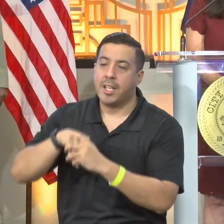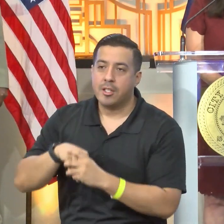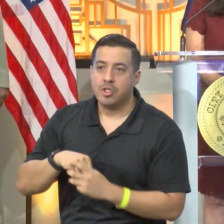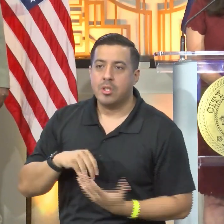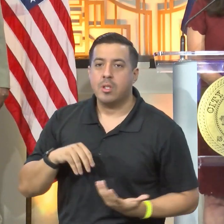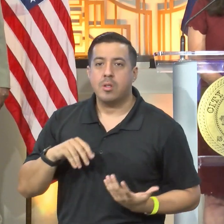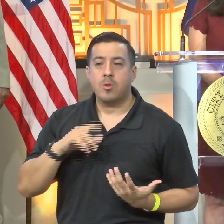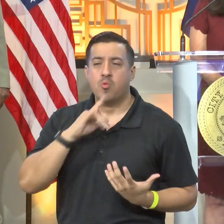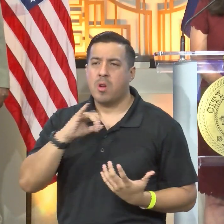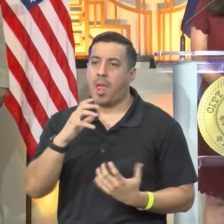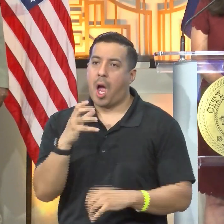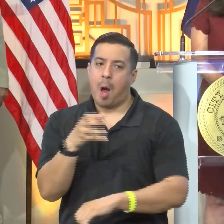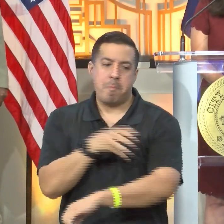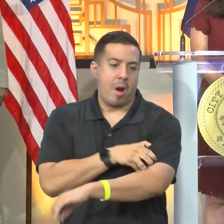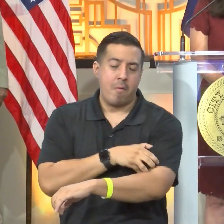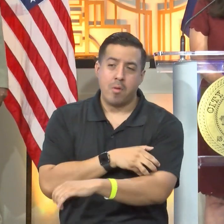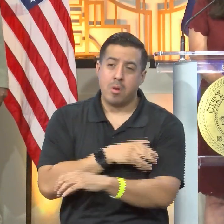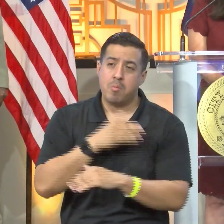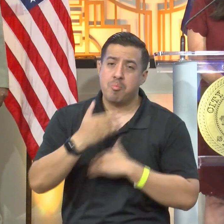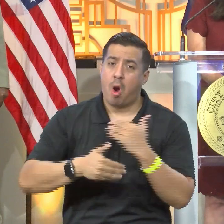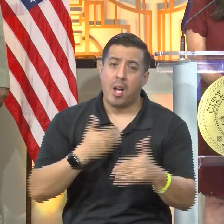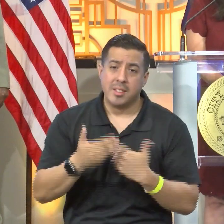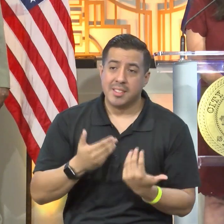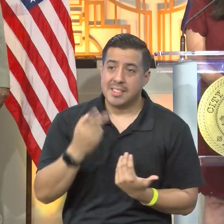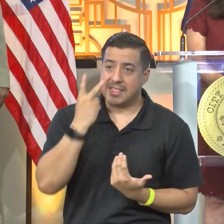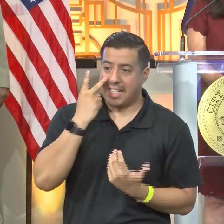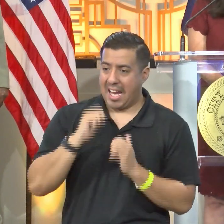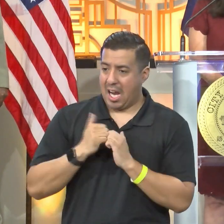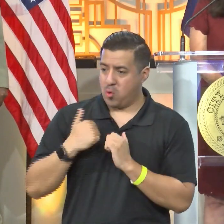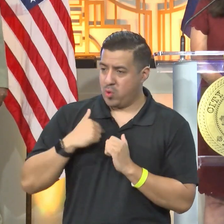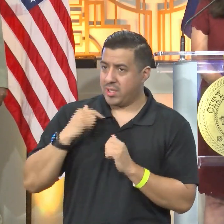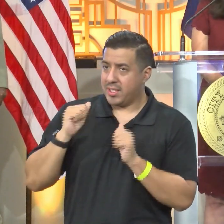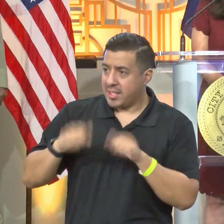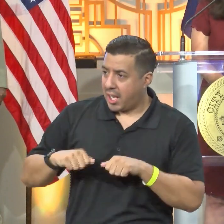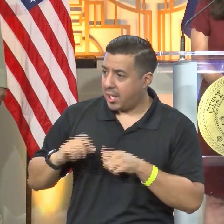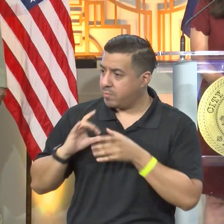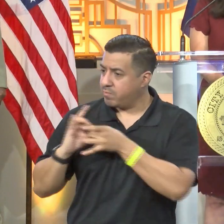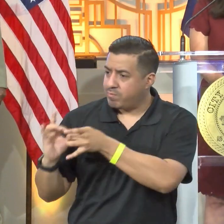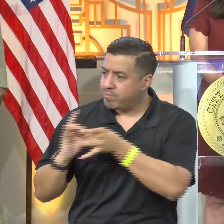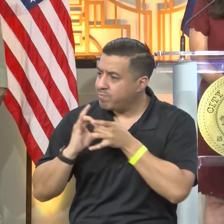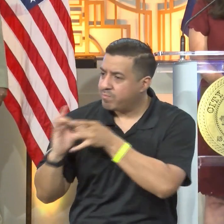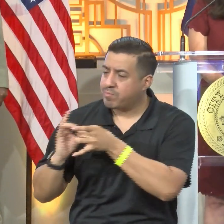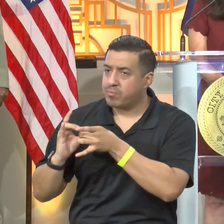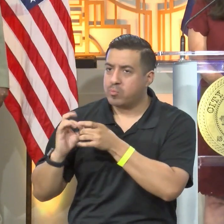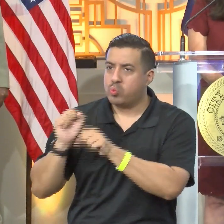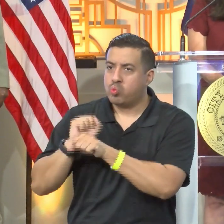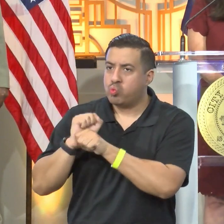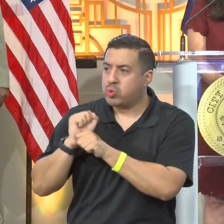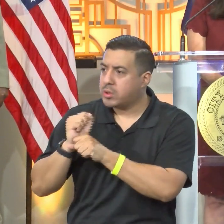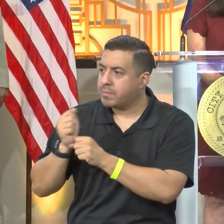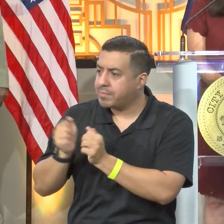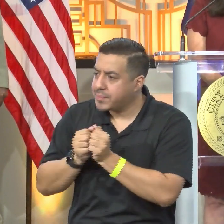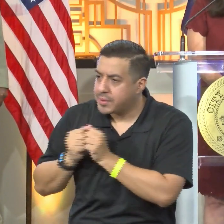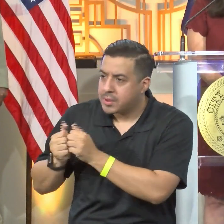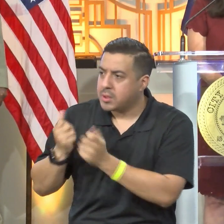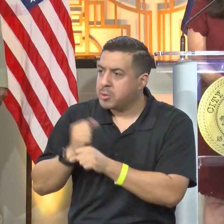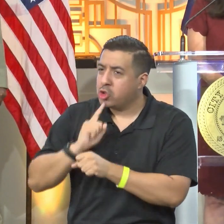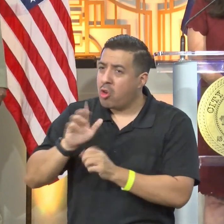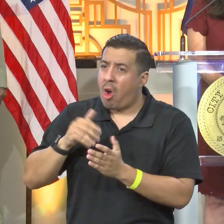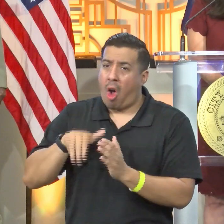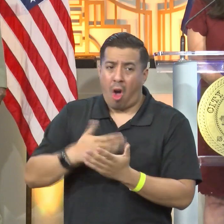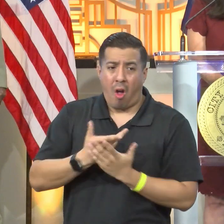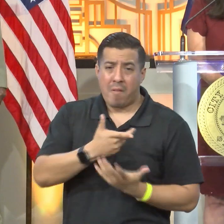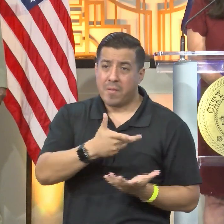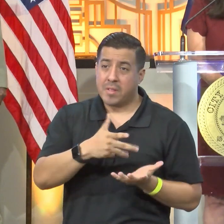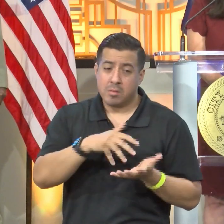a very powerful process to see how we can collaborate and work together to ensure that our most vulnerable communities